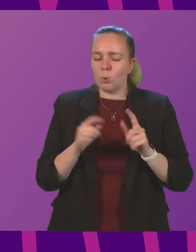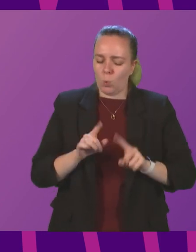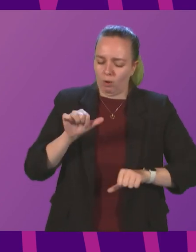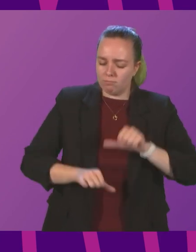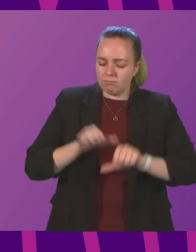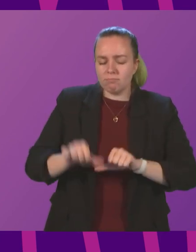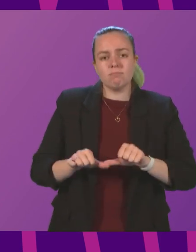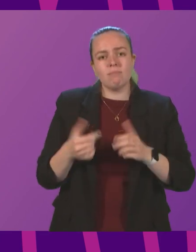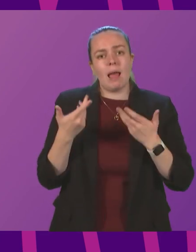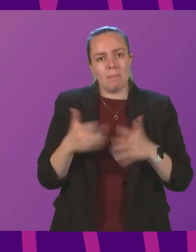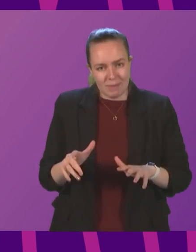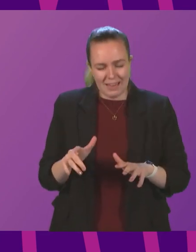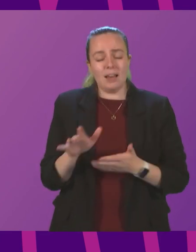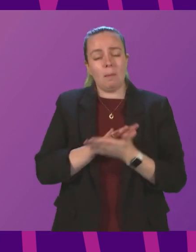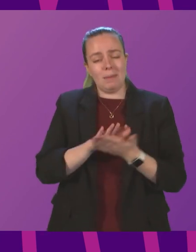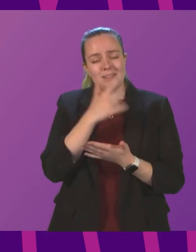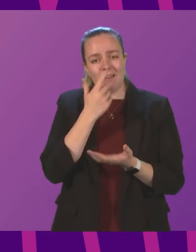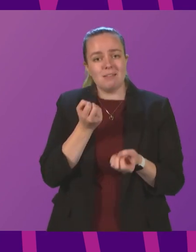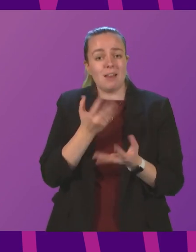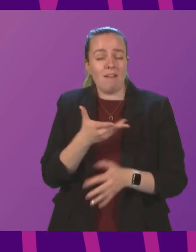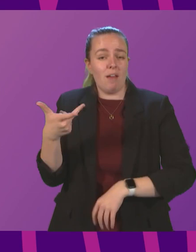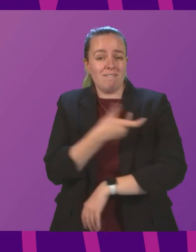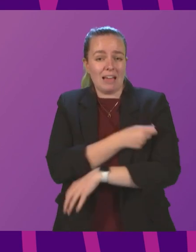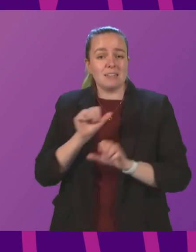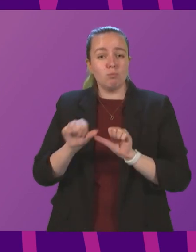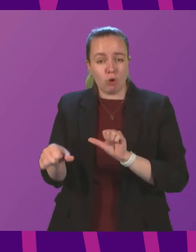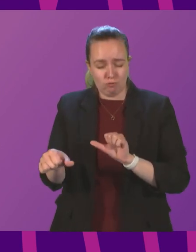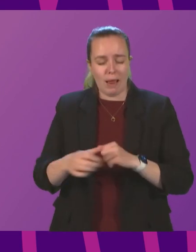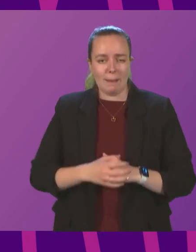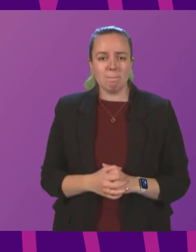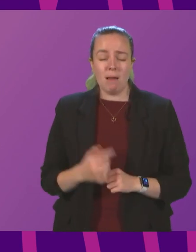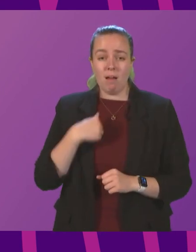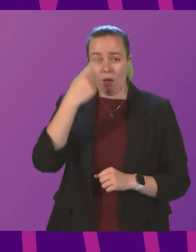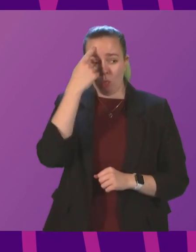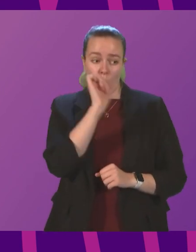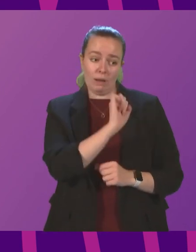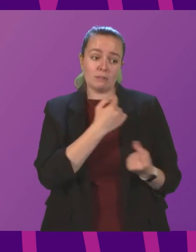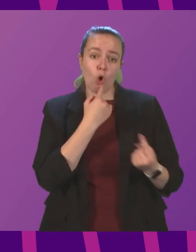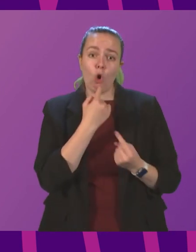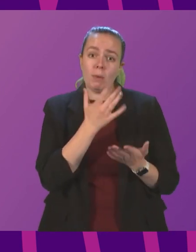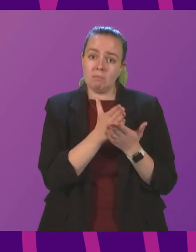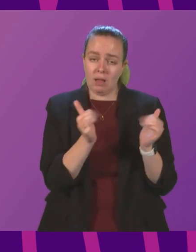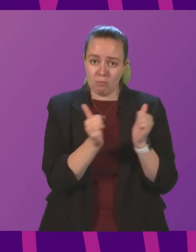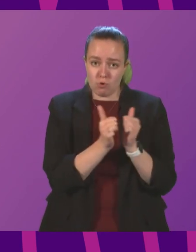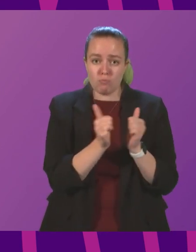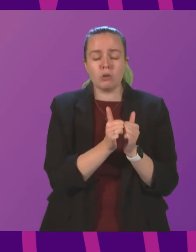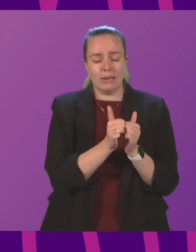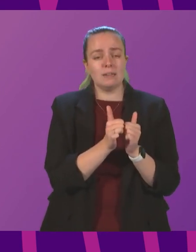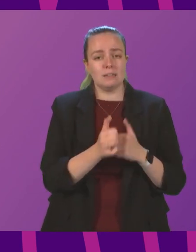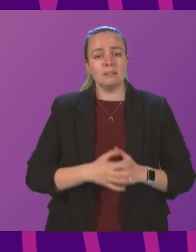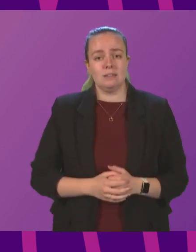to deliver the vaccination programme. And I thought his comments were absolutely appropriate and valid.